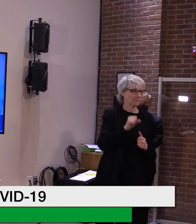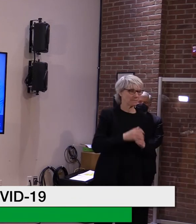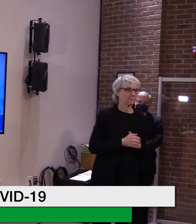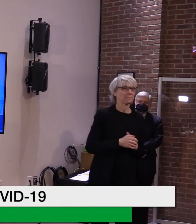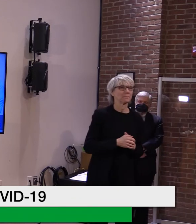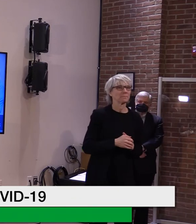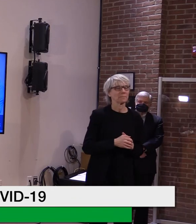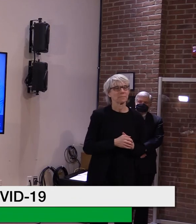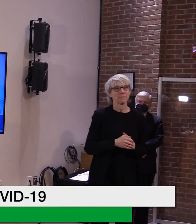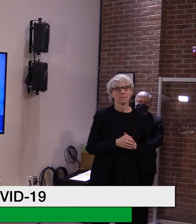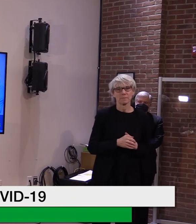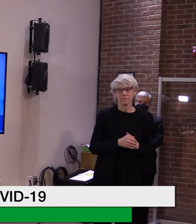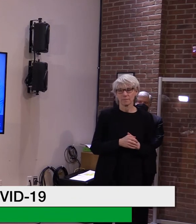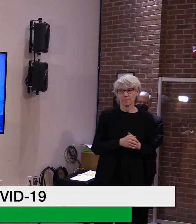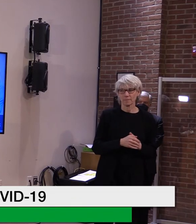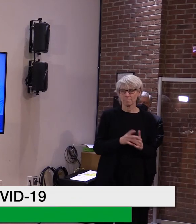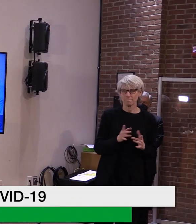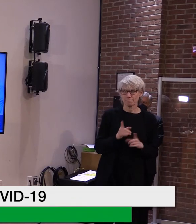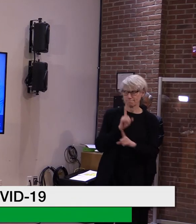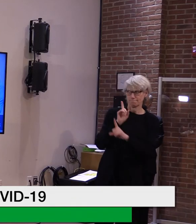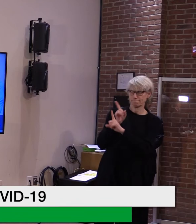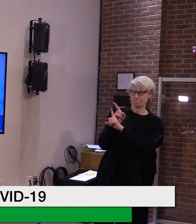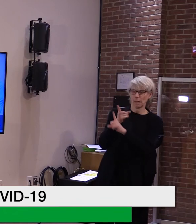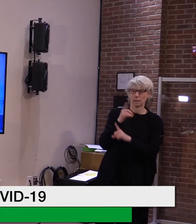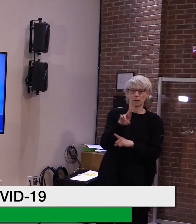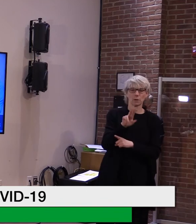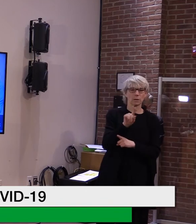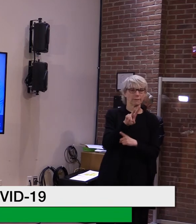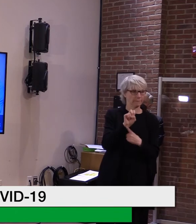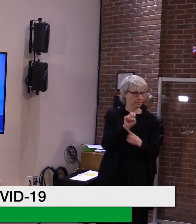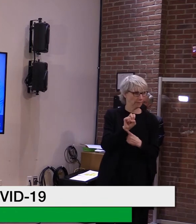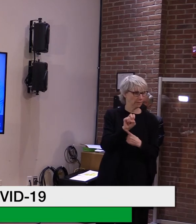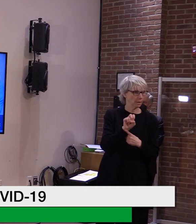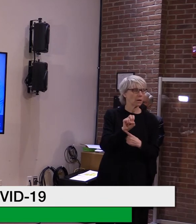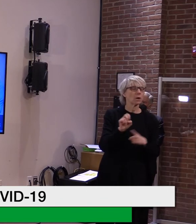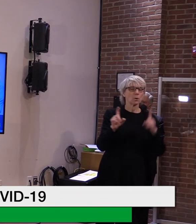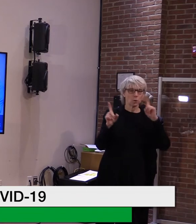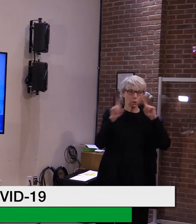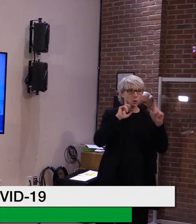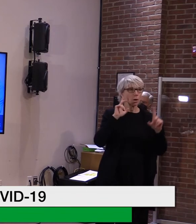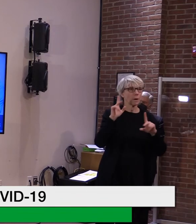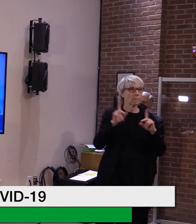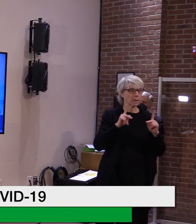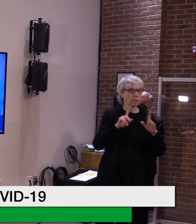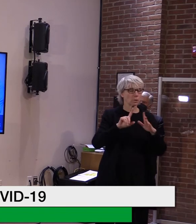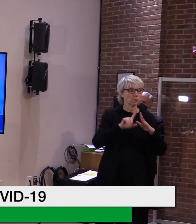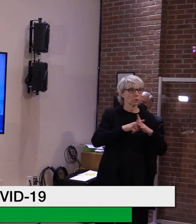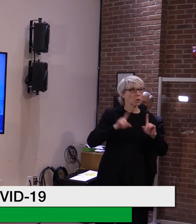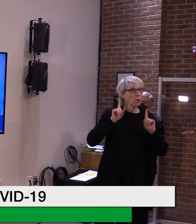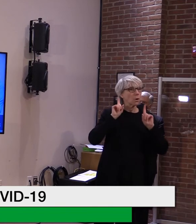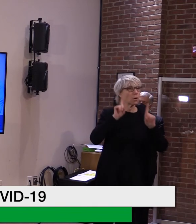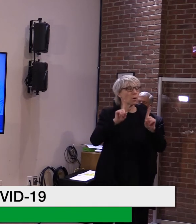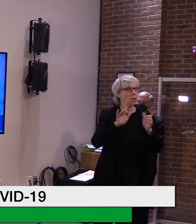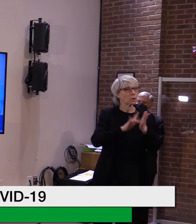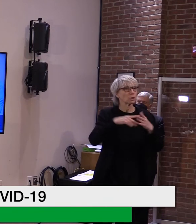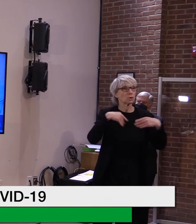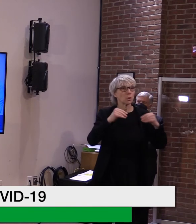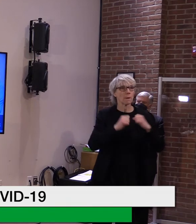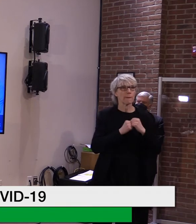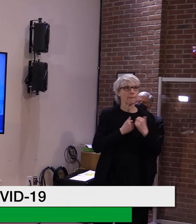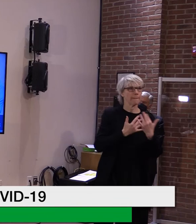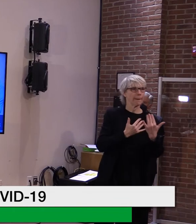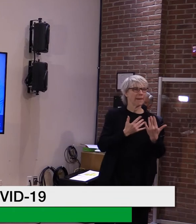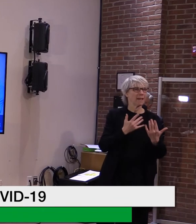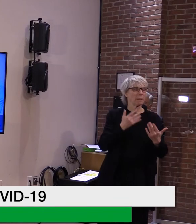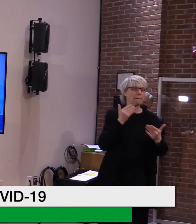Um, I think this is for Dr. Levine. People are starting to go to pharmacies to get, uh, leftover vaccinations at the end of the day